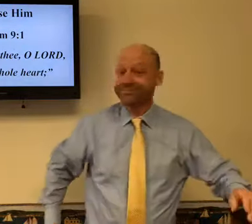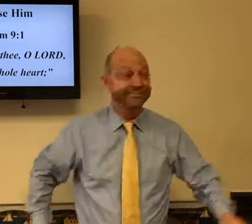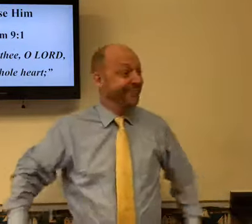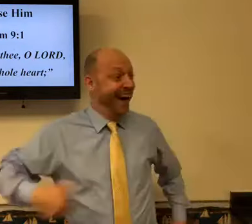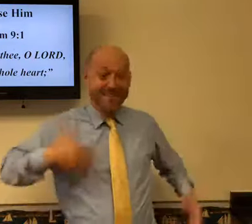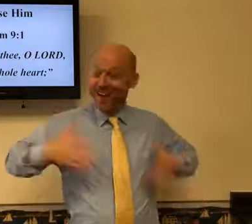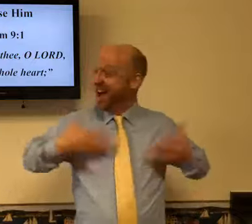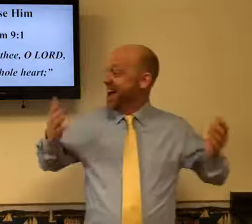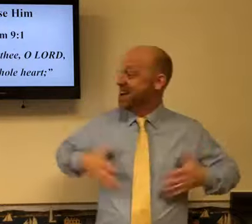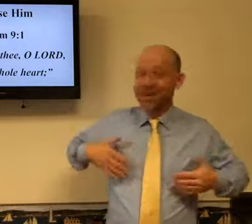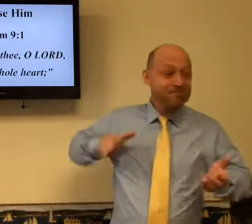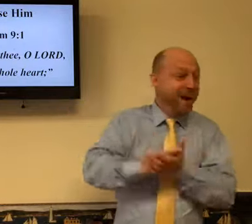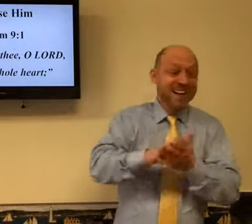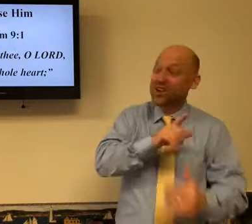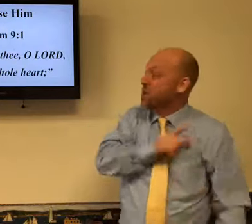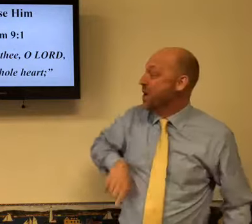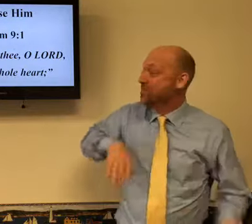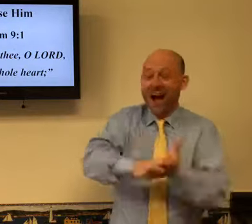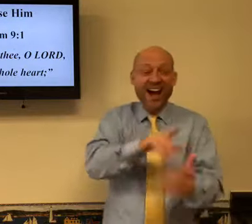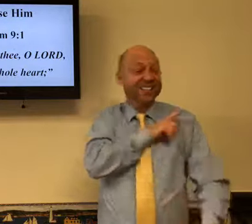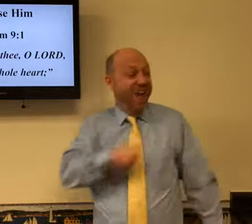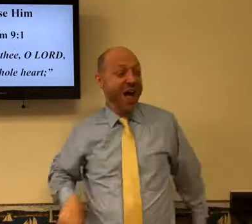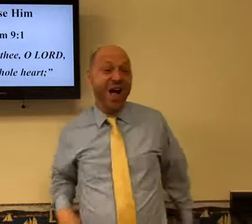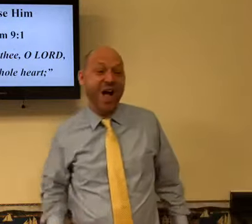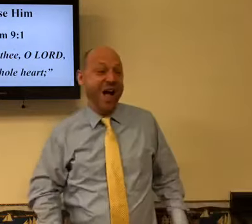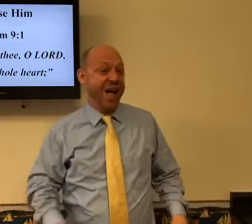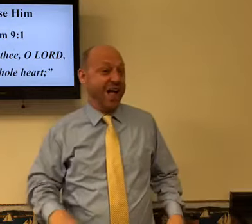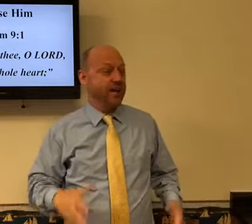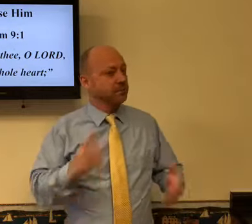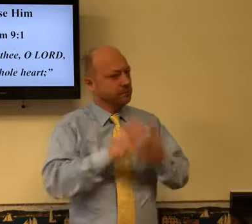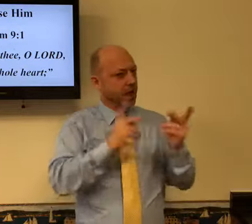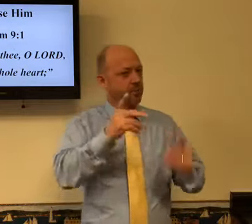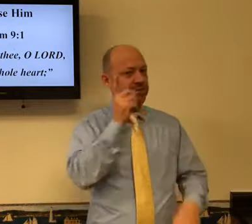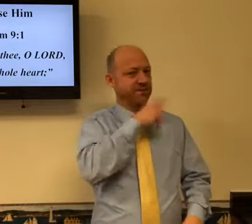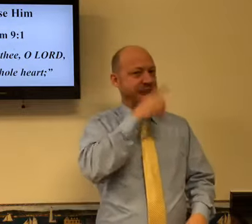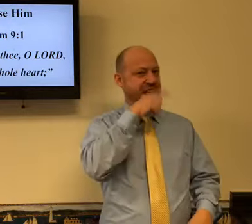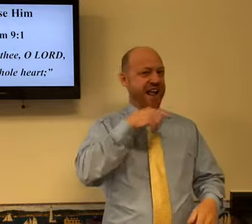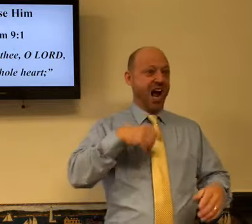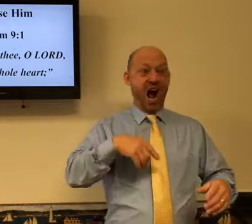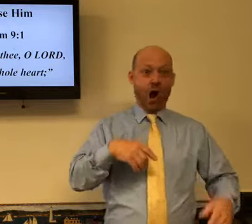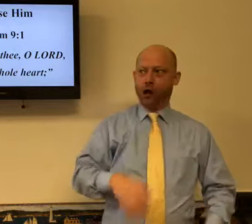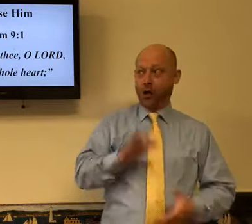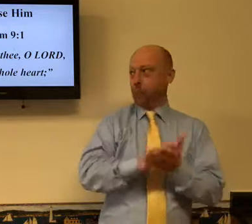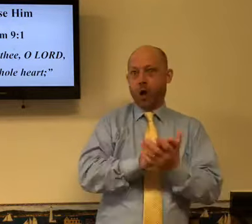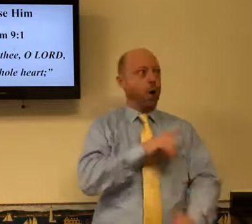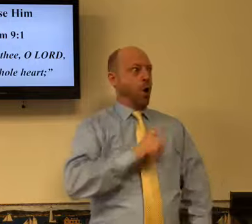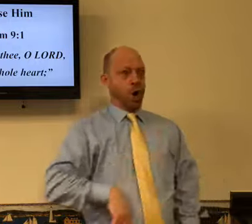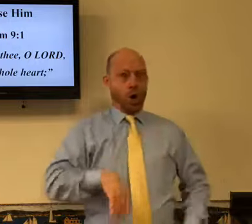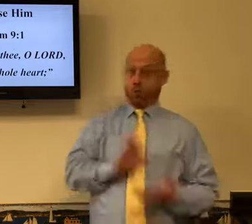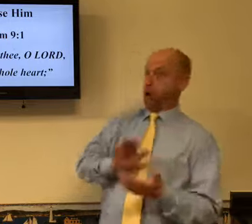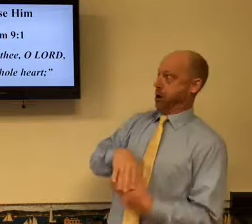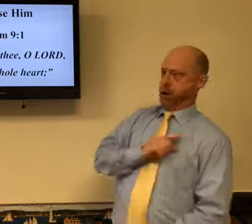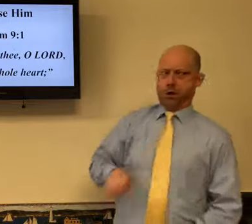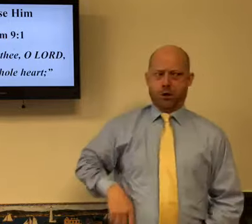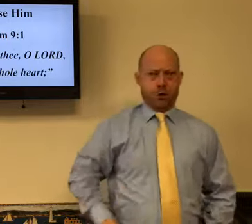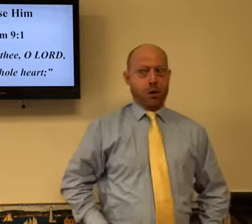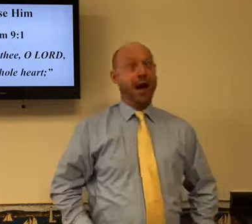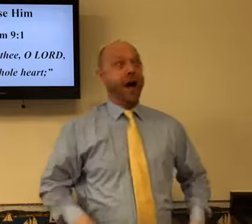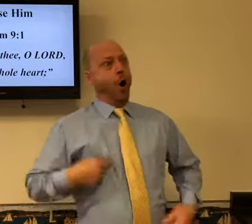don't know the Lord, they may scare them away. But praise the Lord. Praise the Lord. Some people, their faith, they, oh, I